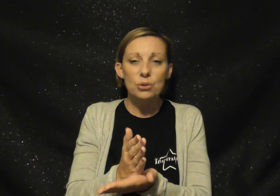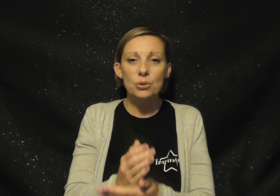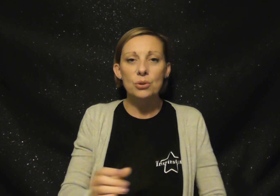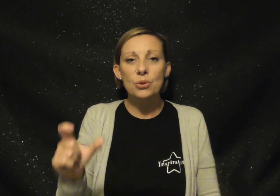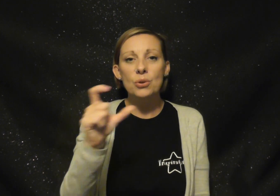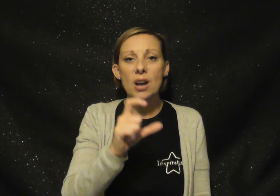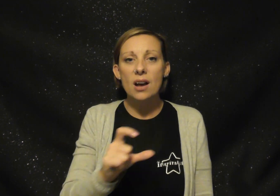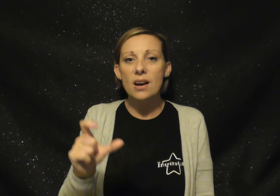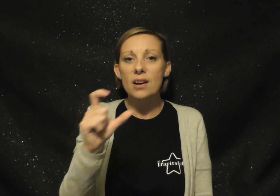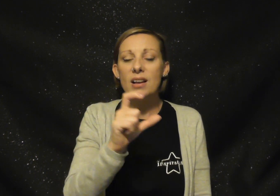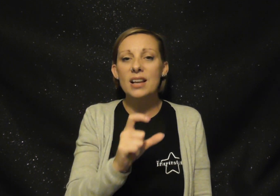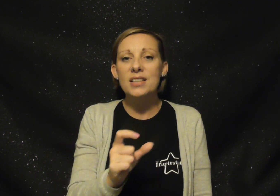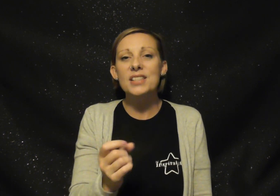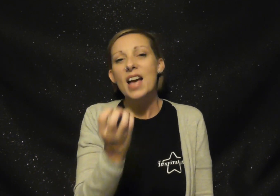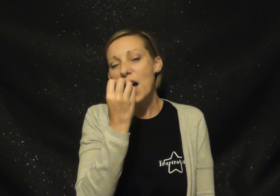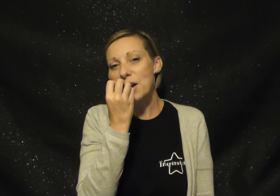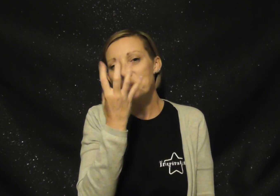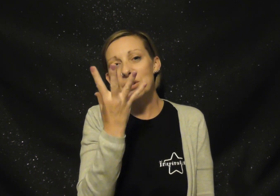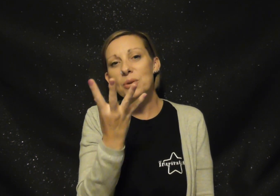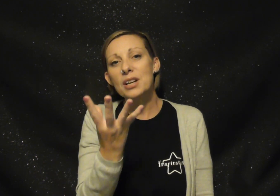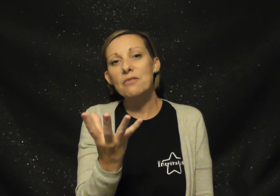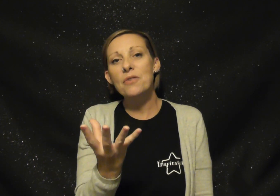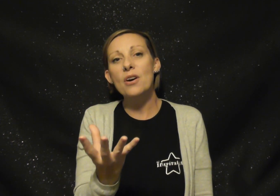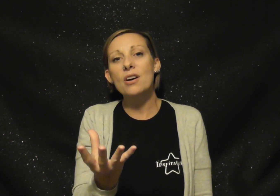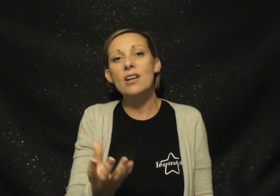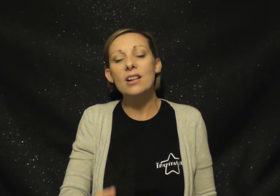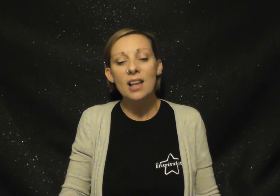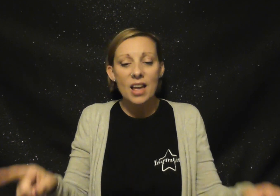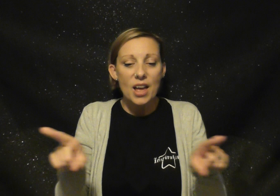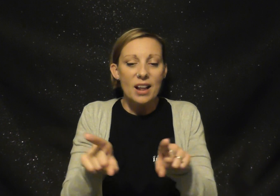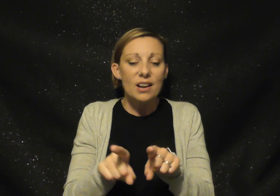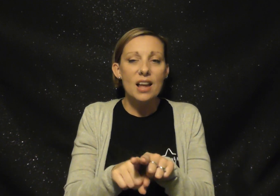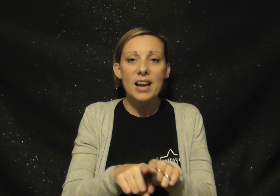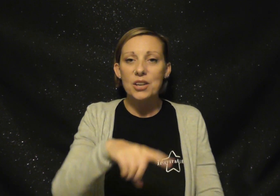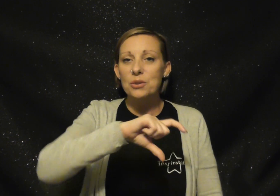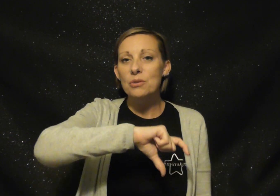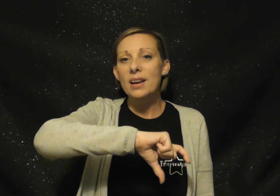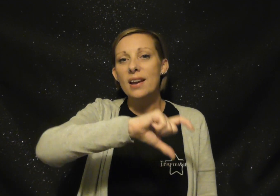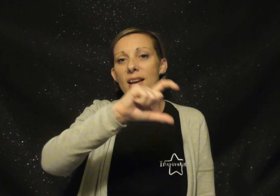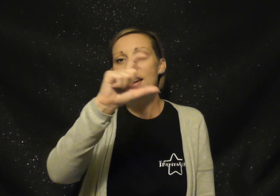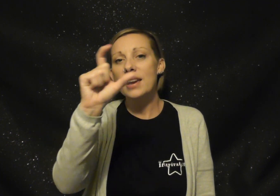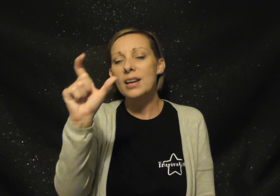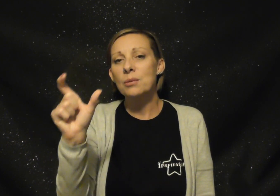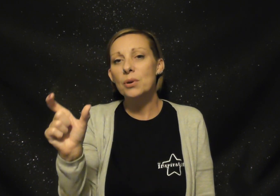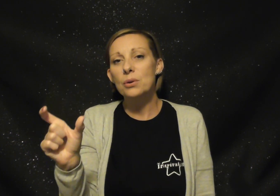colors are beautiful like a rainbow